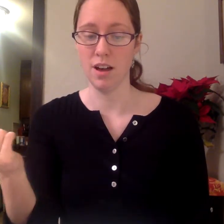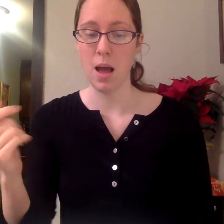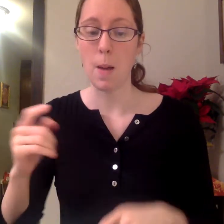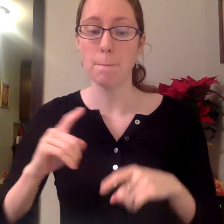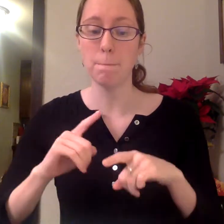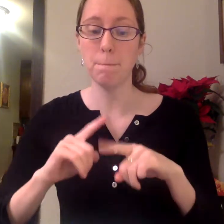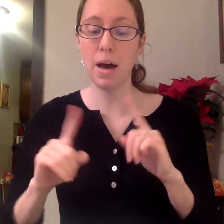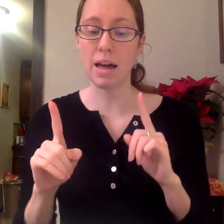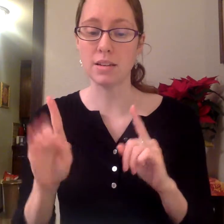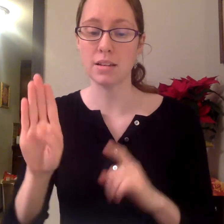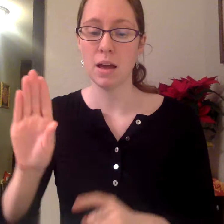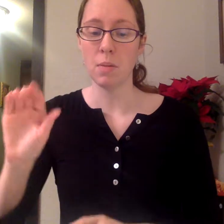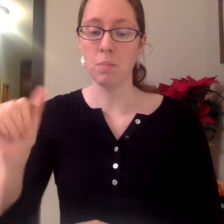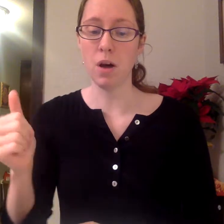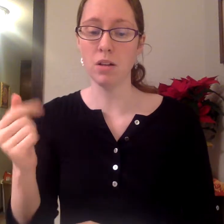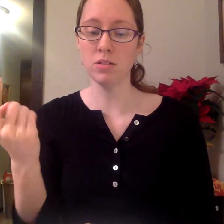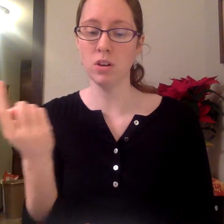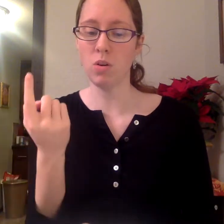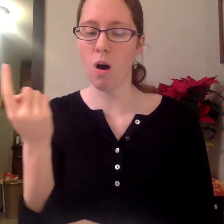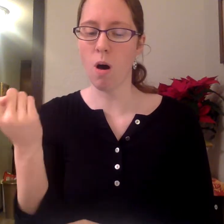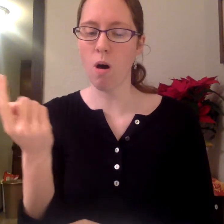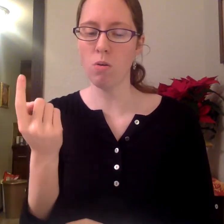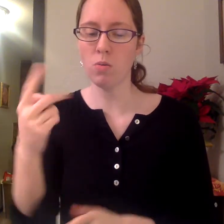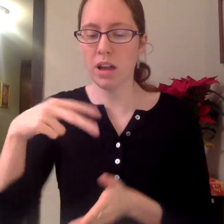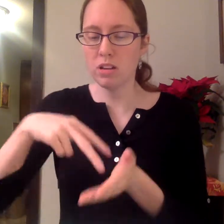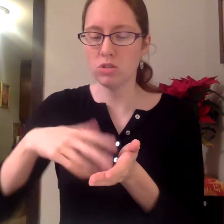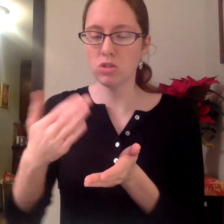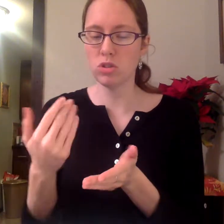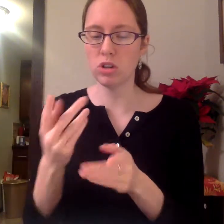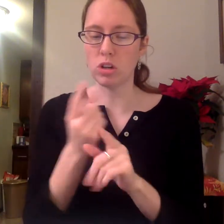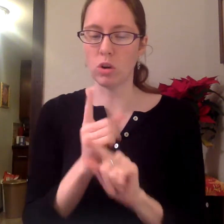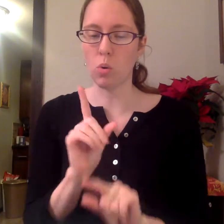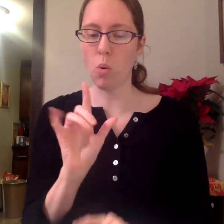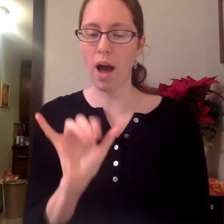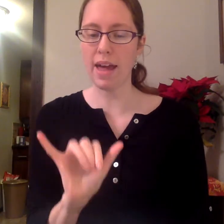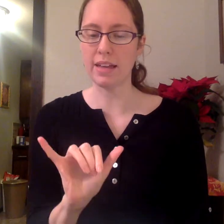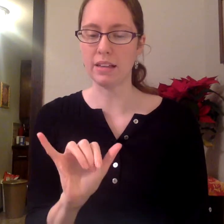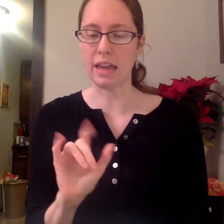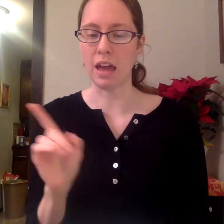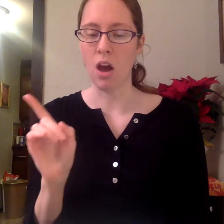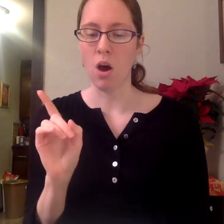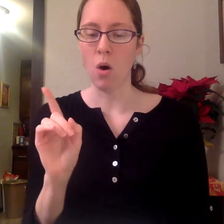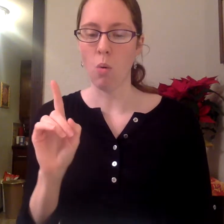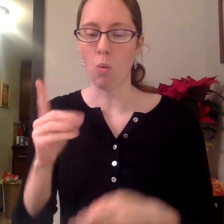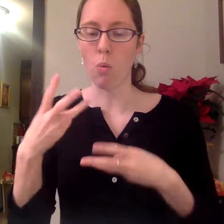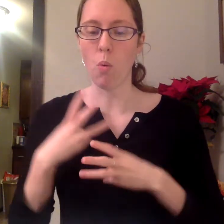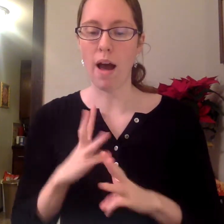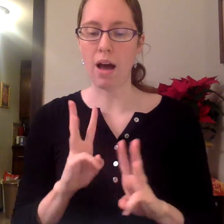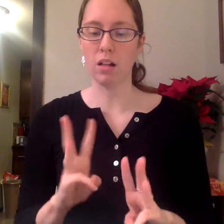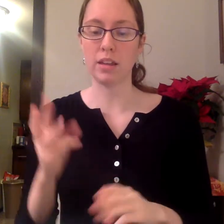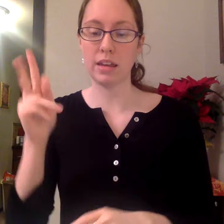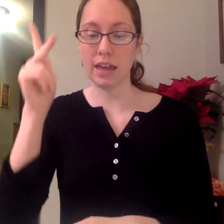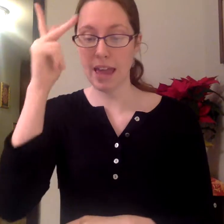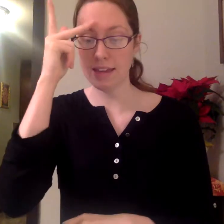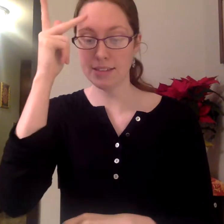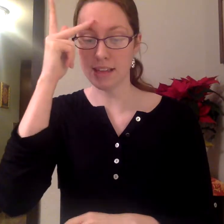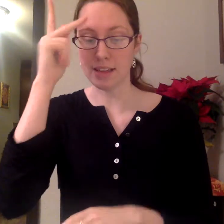But, Balto always stood quietly while Kaysen